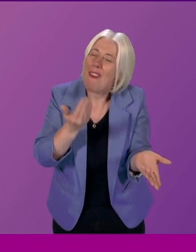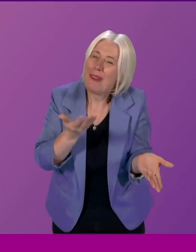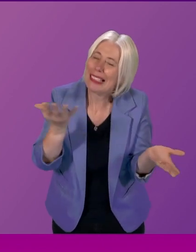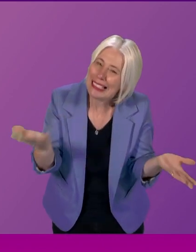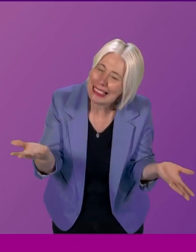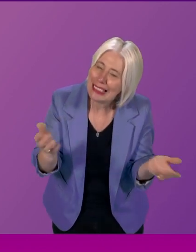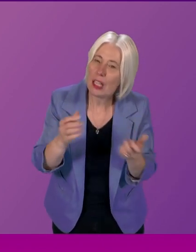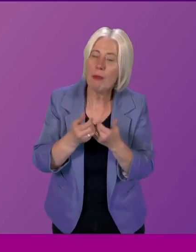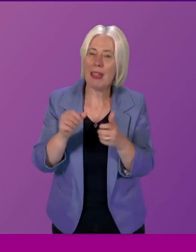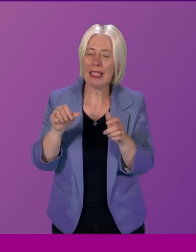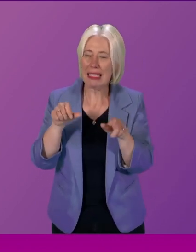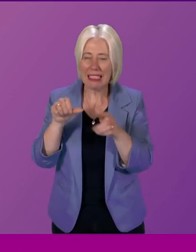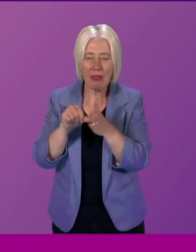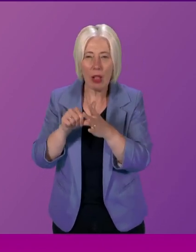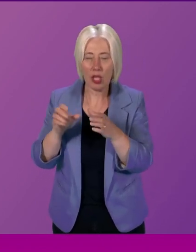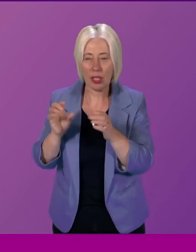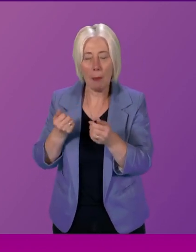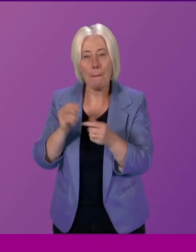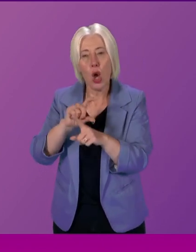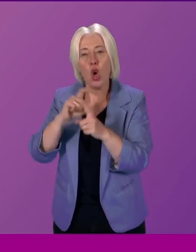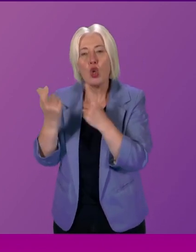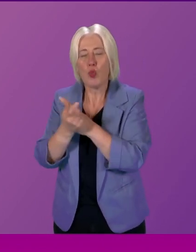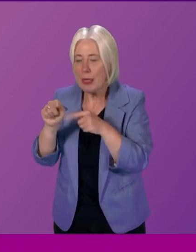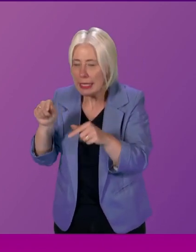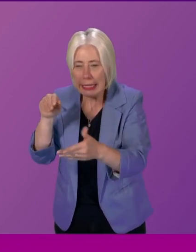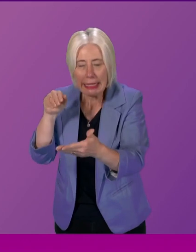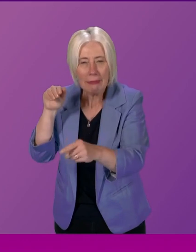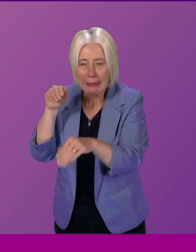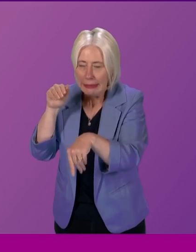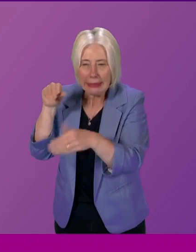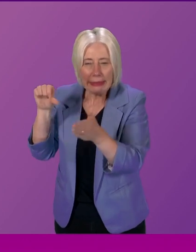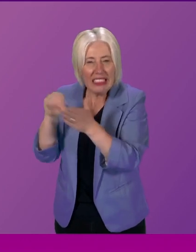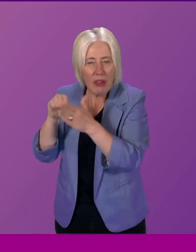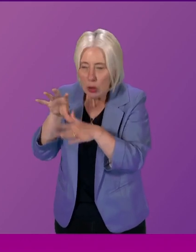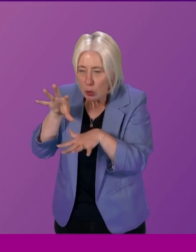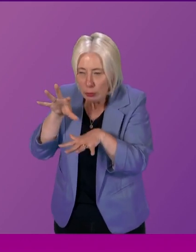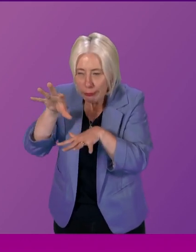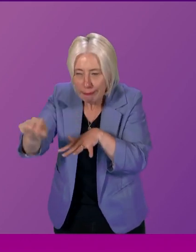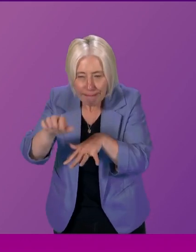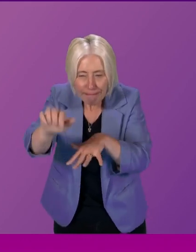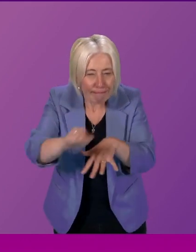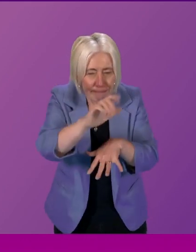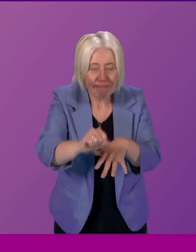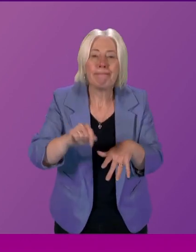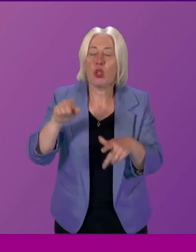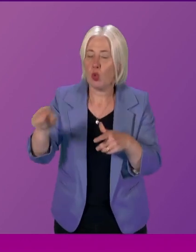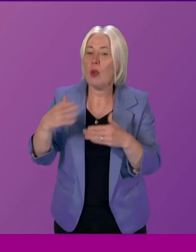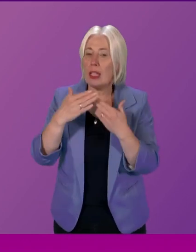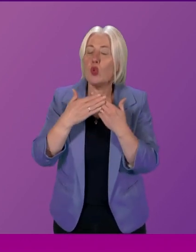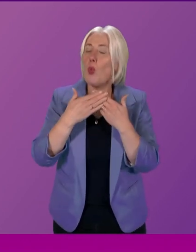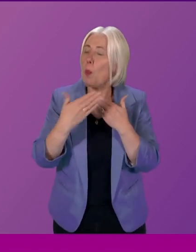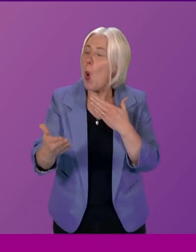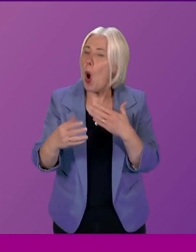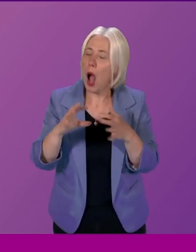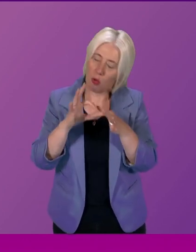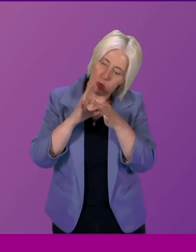to engaging with harder to reach people in our communities and I think there is more that should be done to engage with